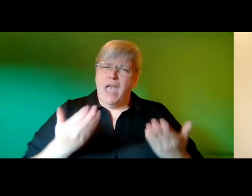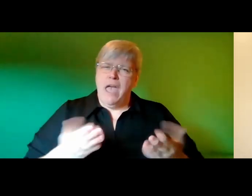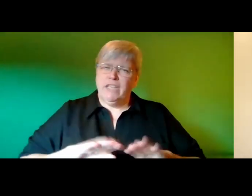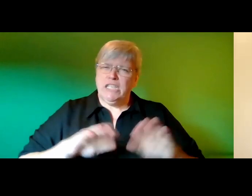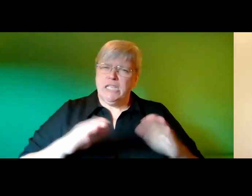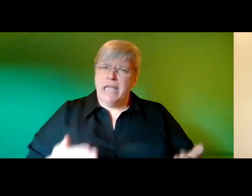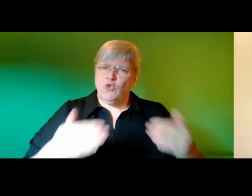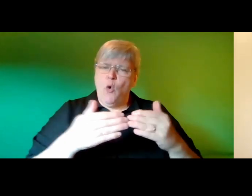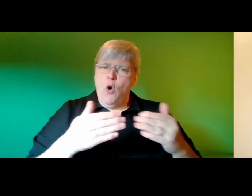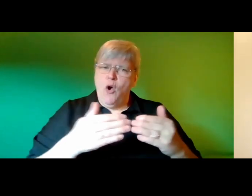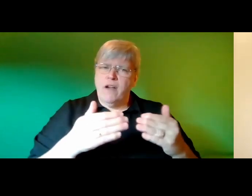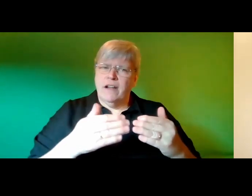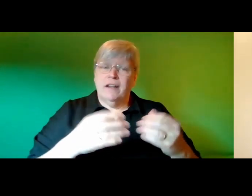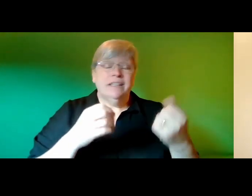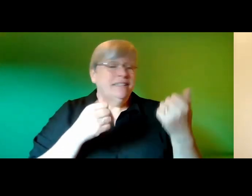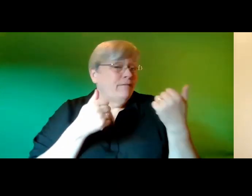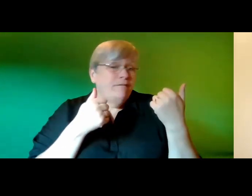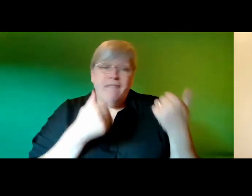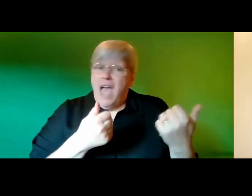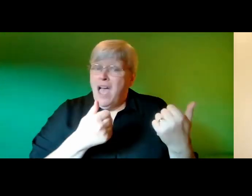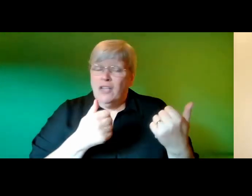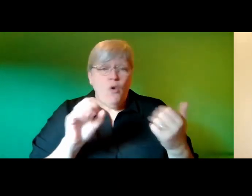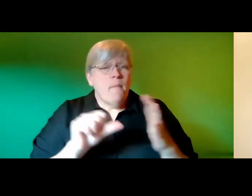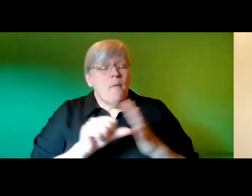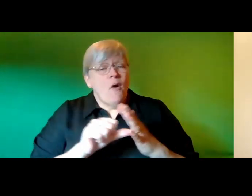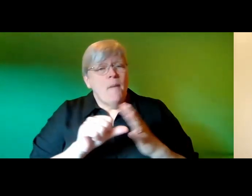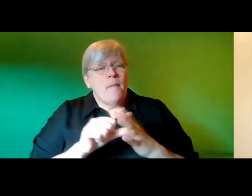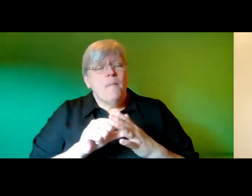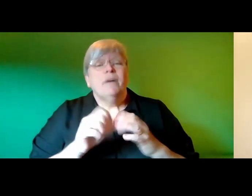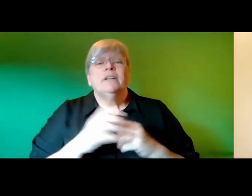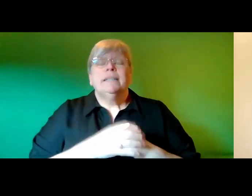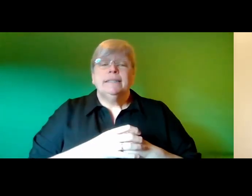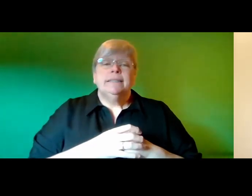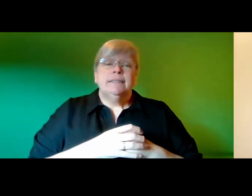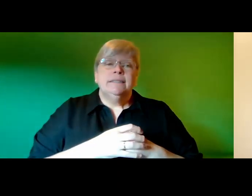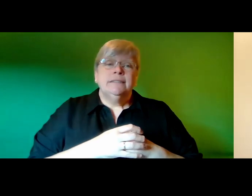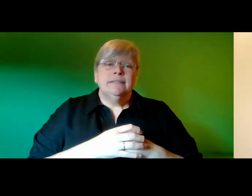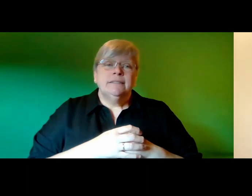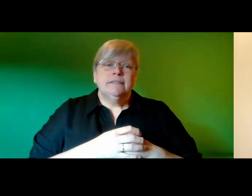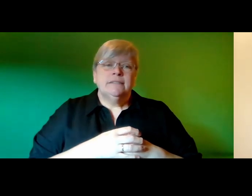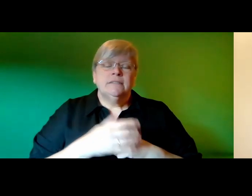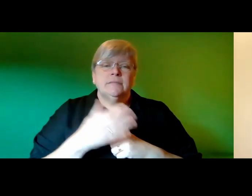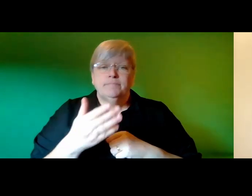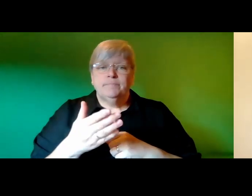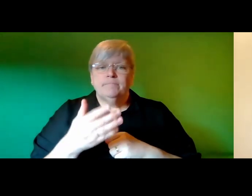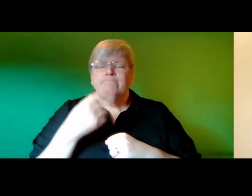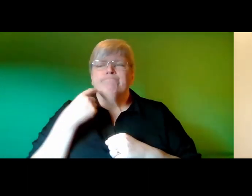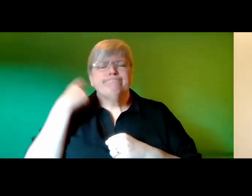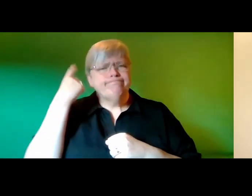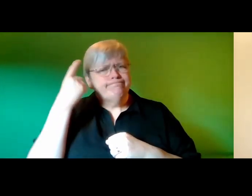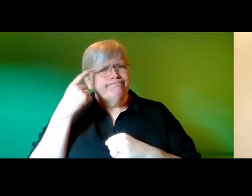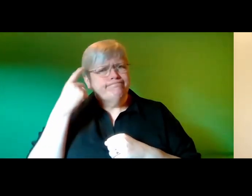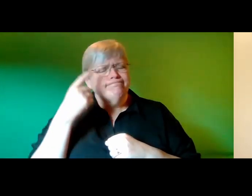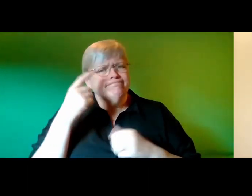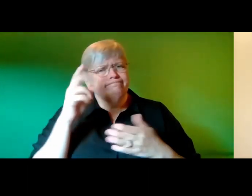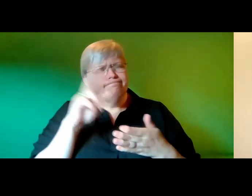oh that's quite all right katie spits out a bit too quickly so let me see the